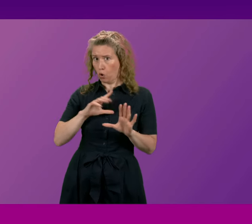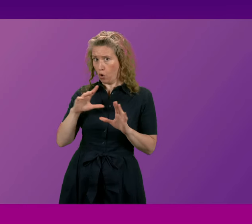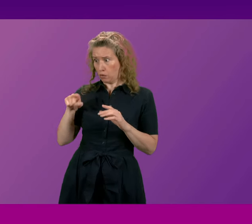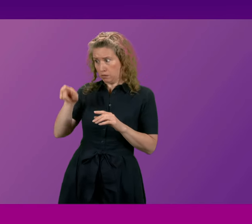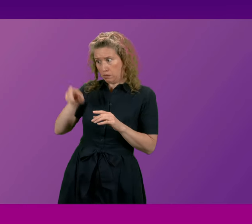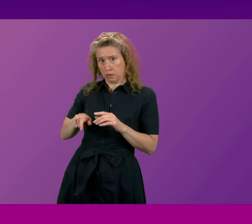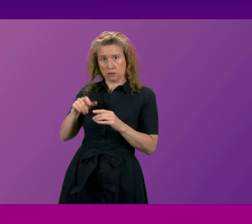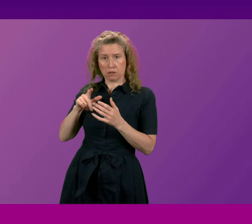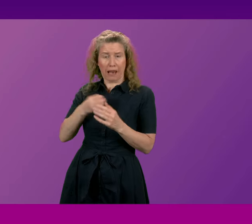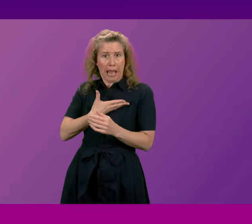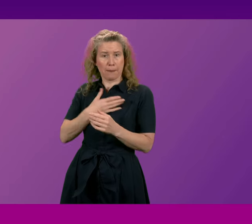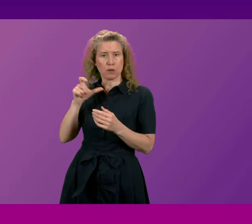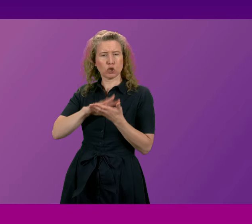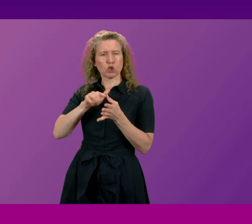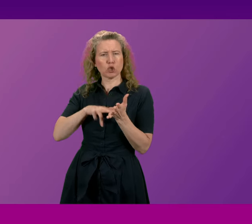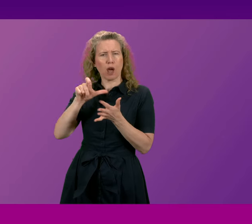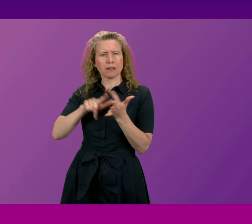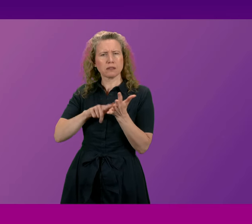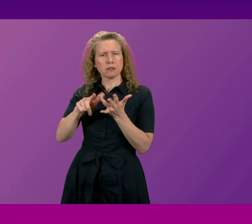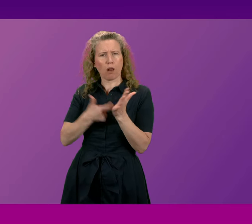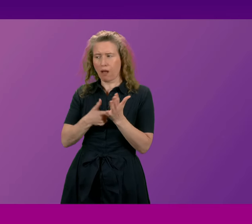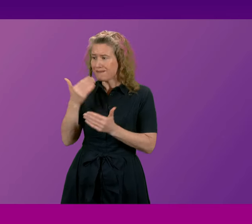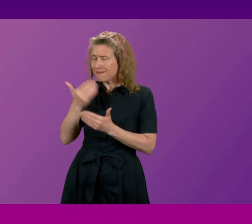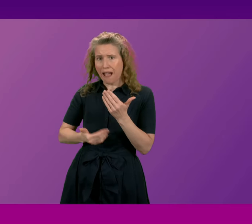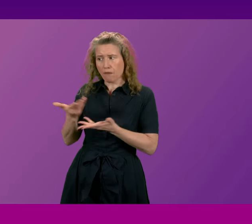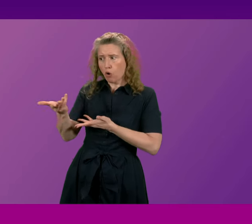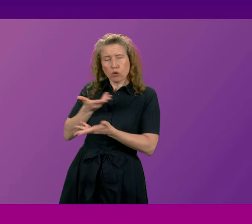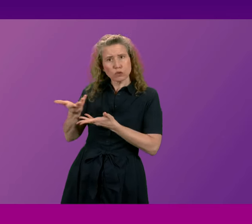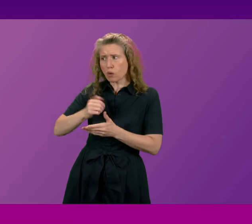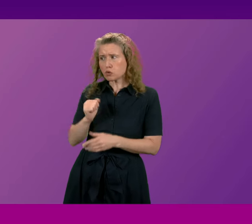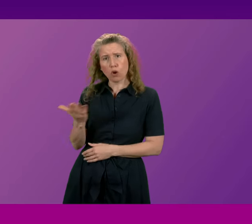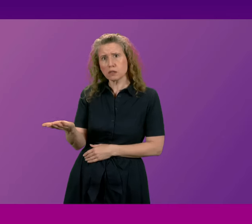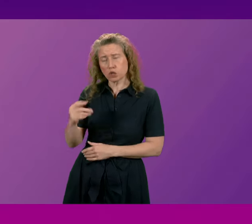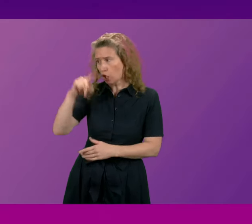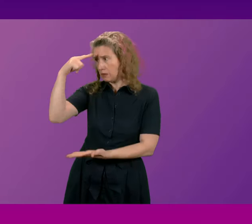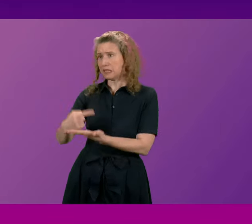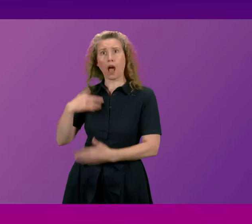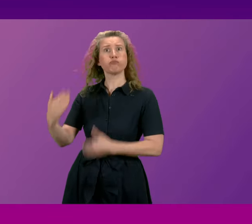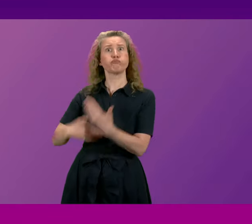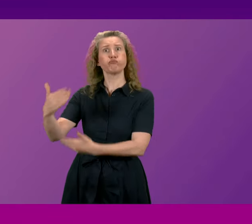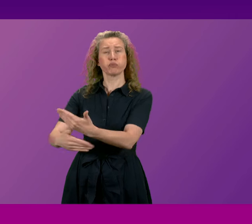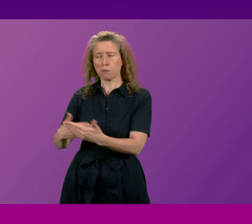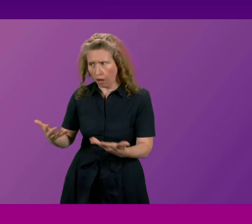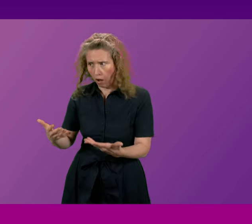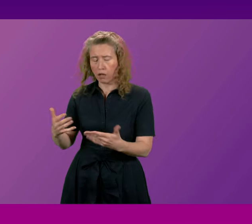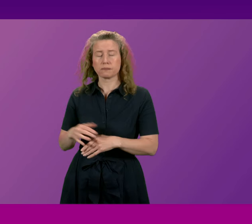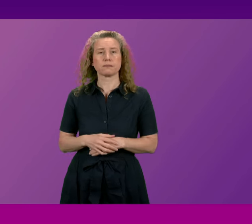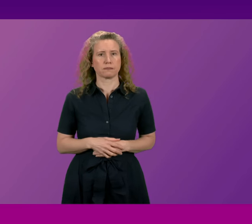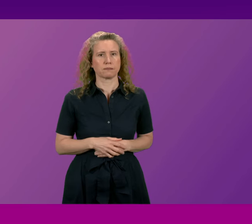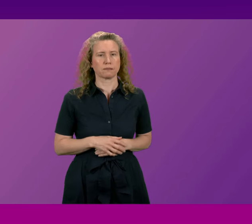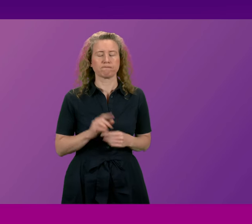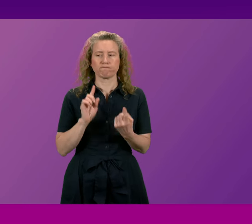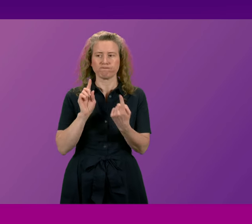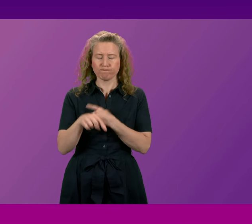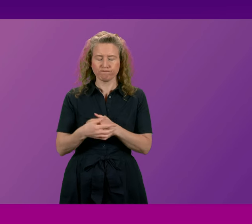interest whatsoever in consulting the Scottish Government ahead of her decision Mr Minister the